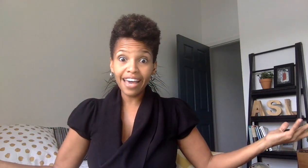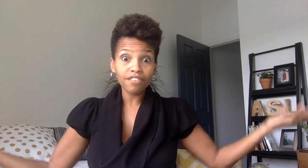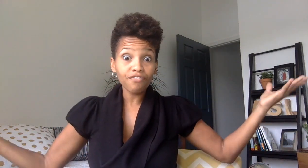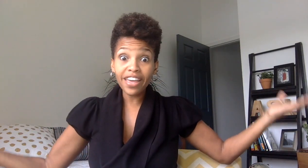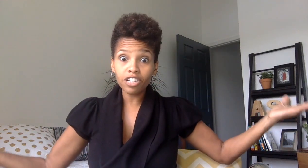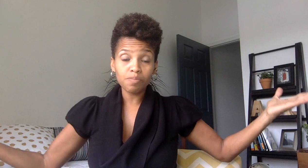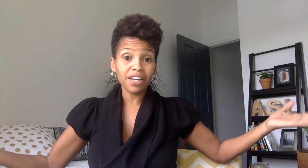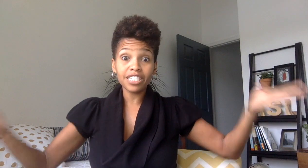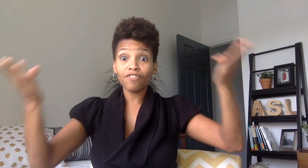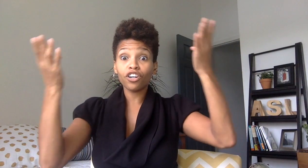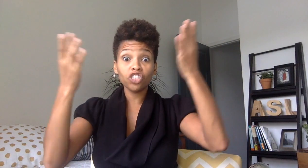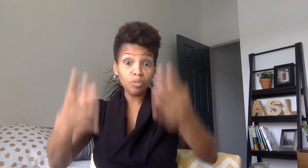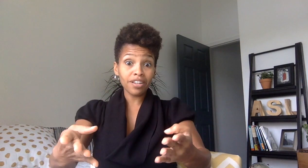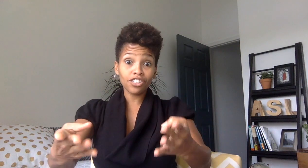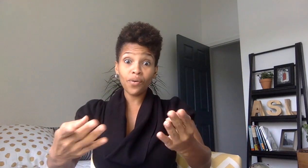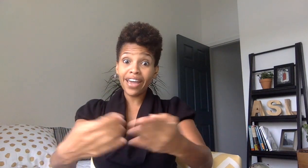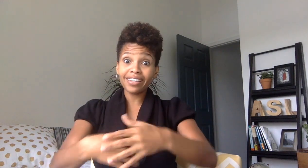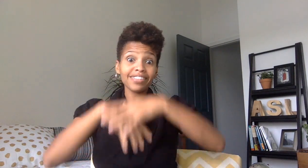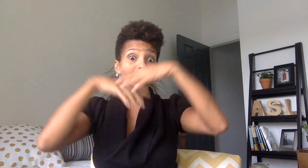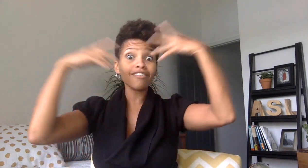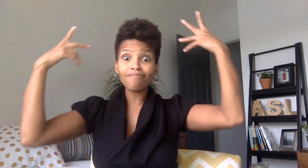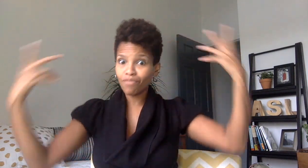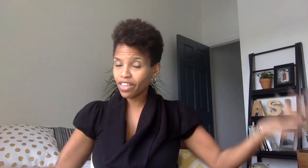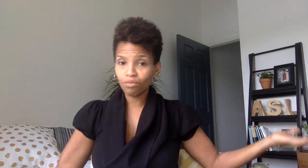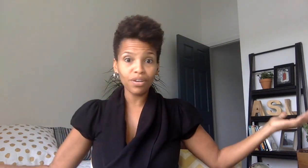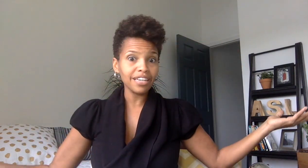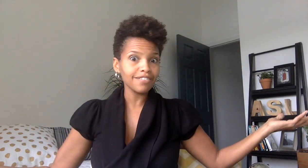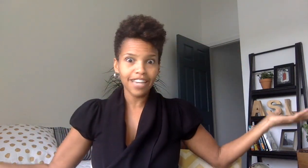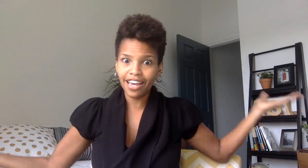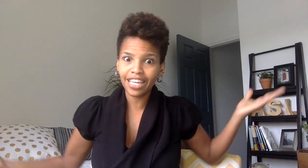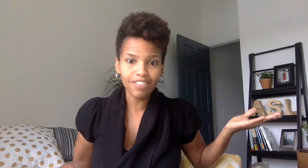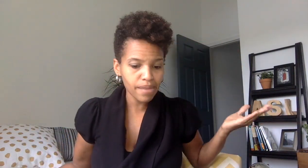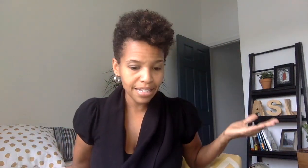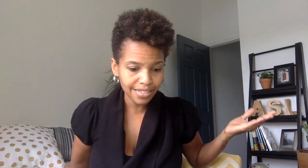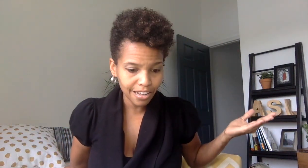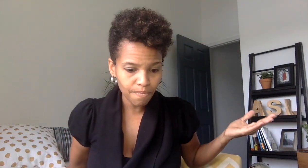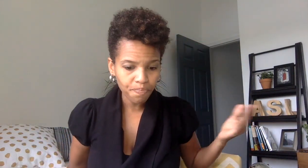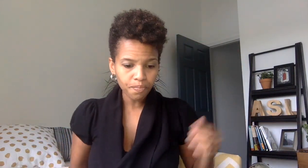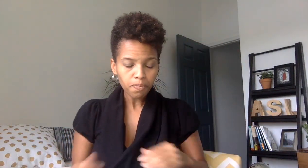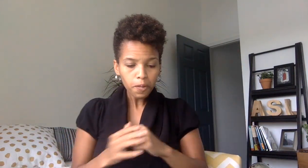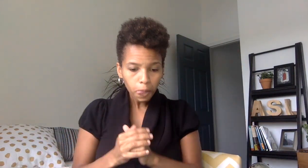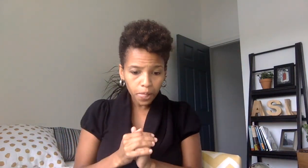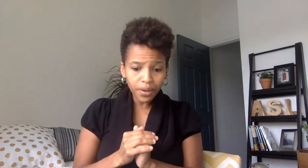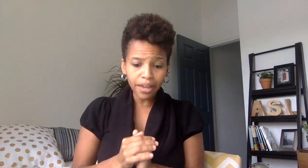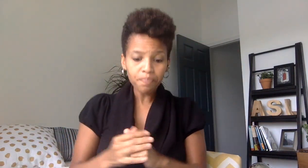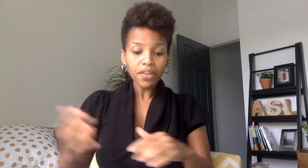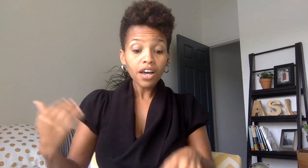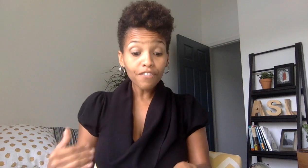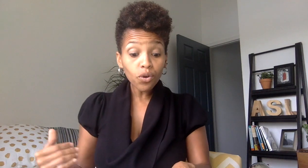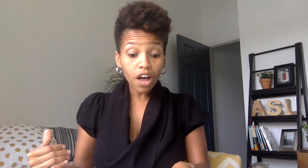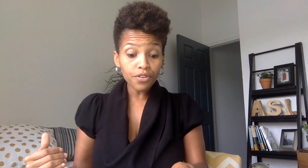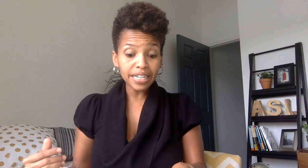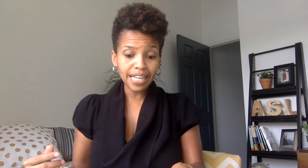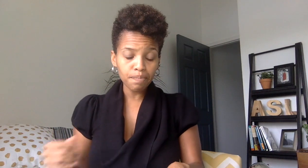fails because if our consumer doesn't know asl then we can't give them asl okay a few other examples